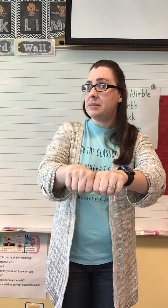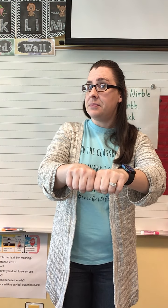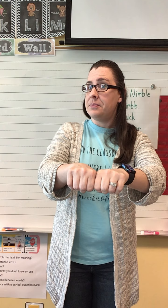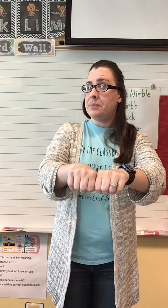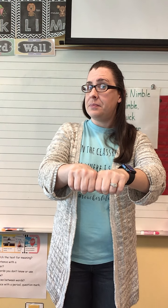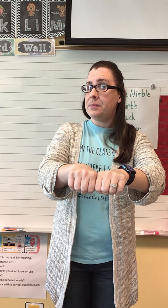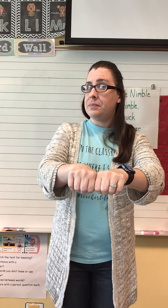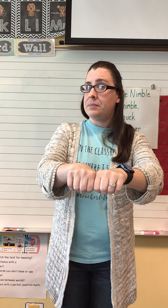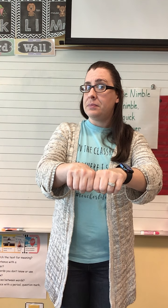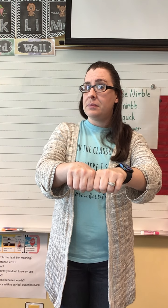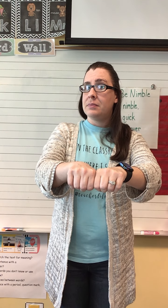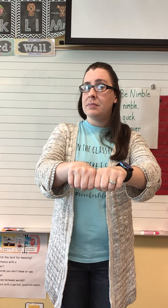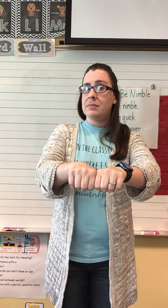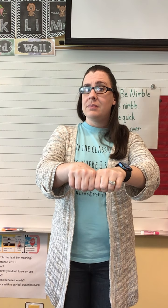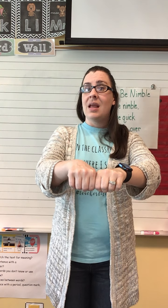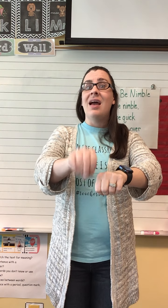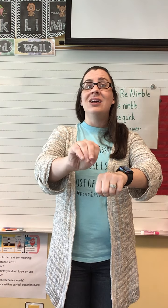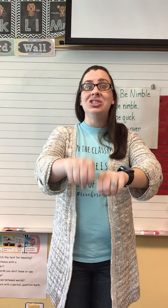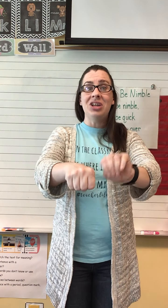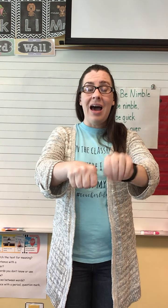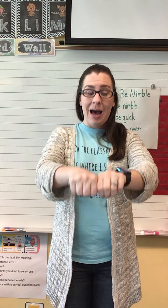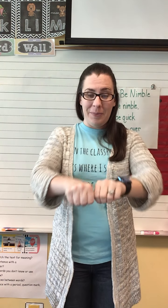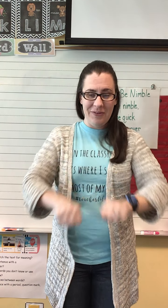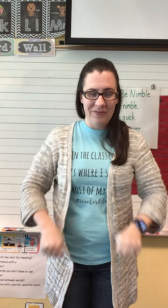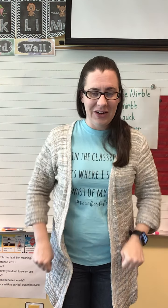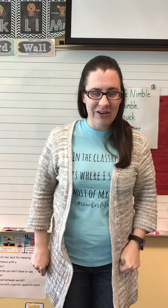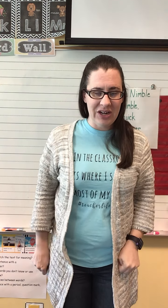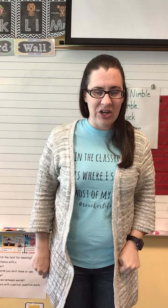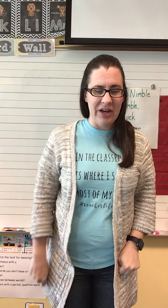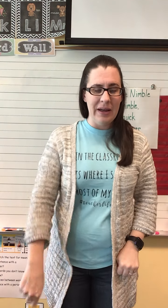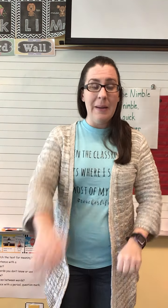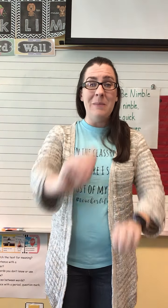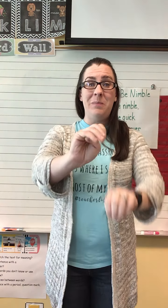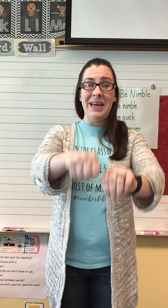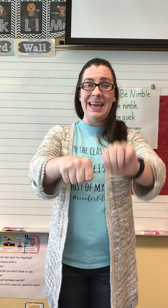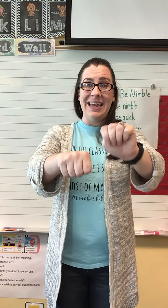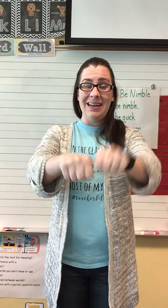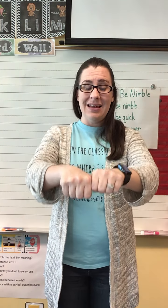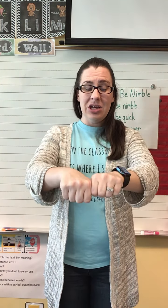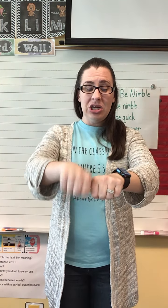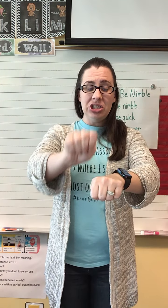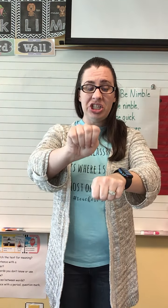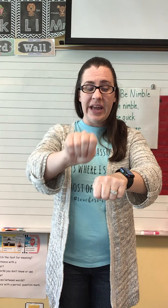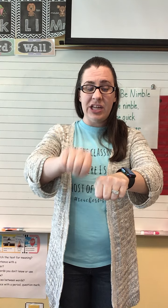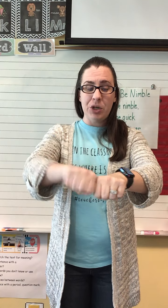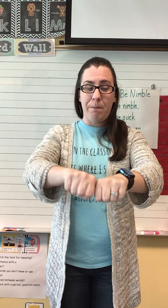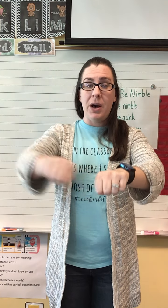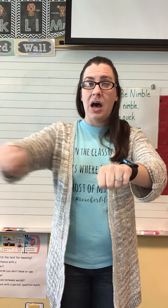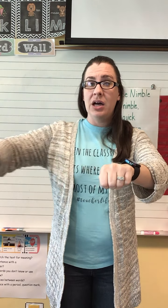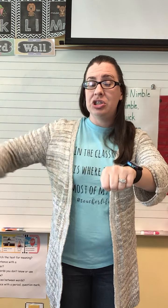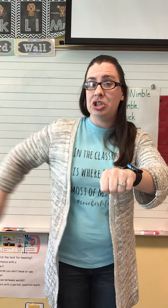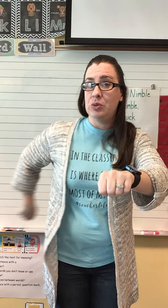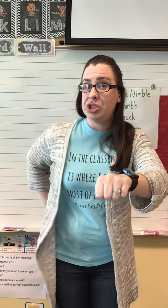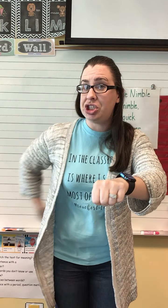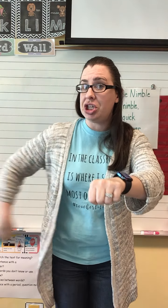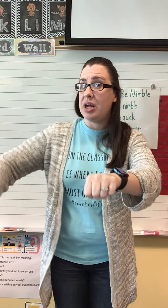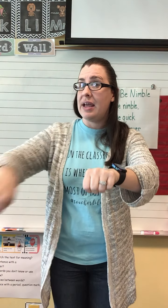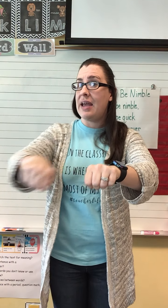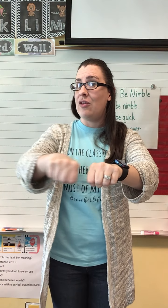shop. Very good. Pin. Change p to ch, and the